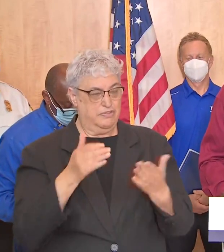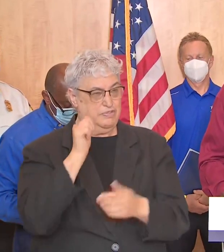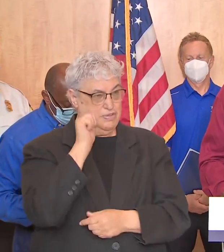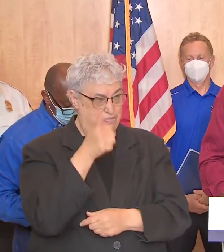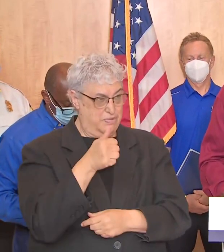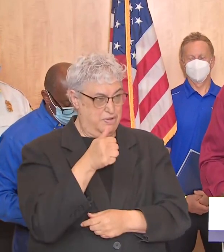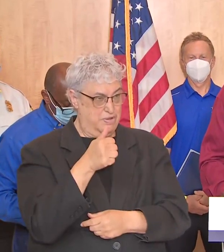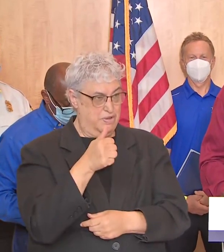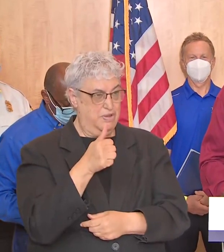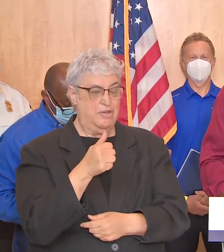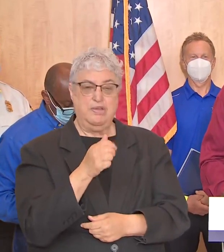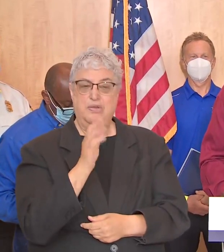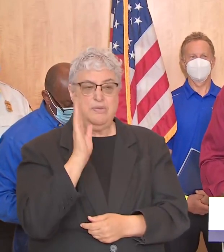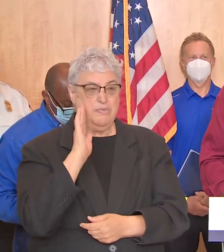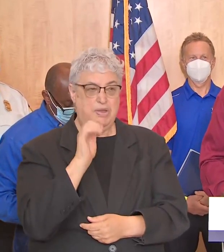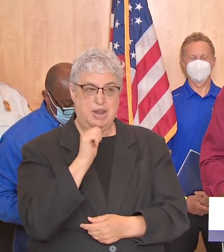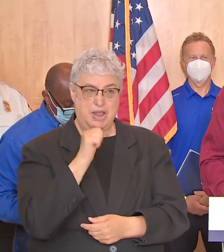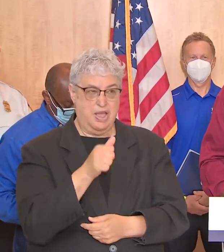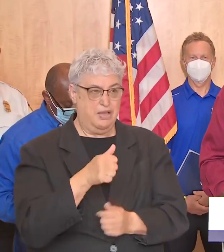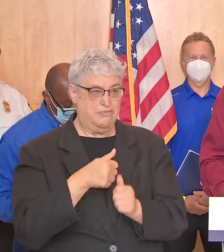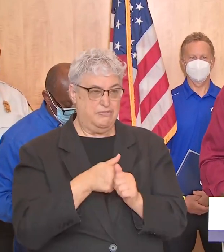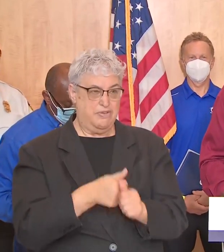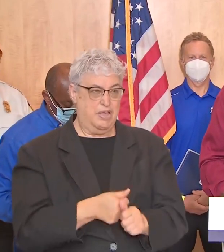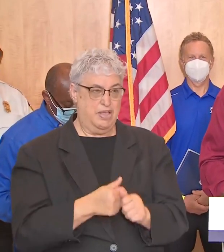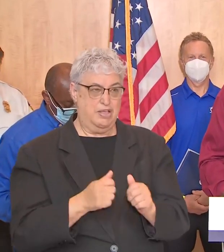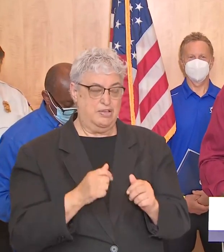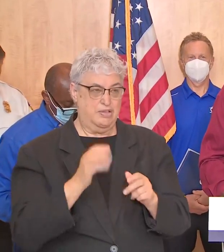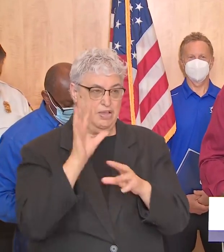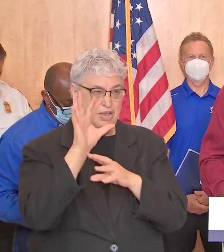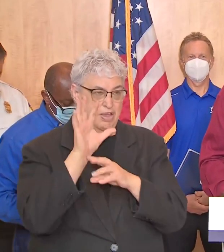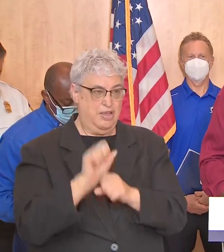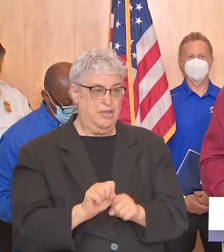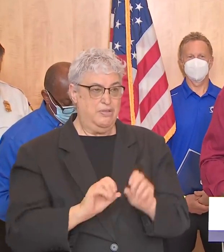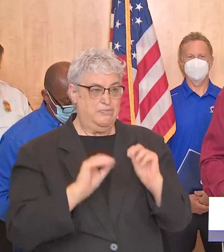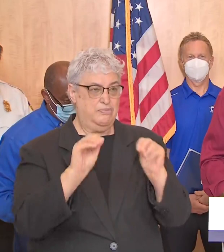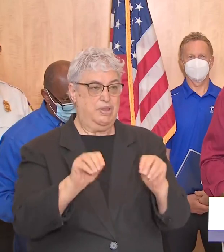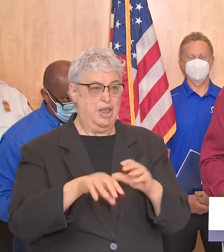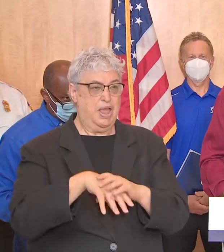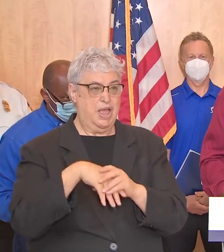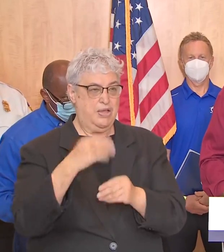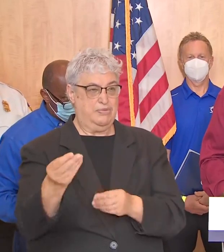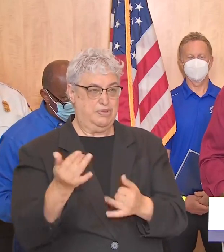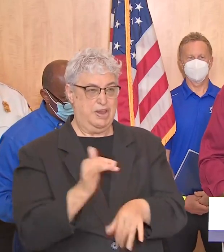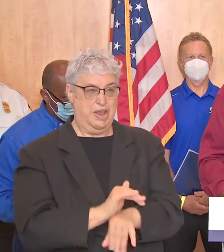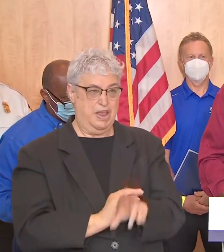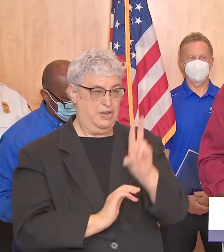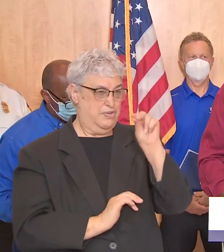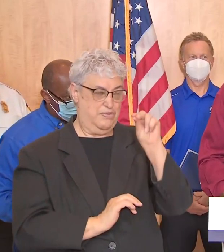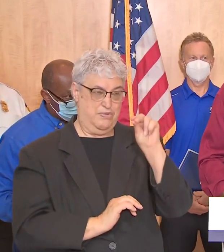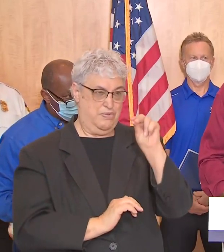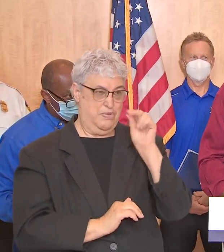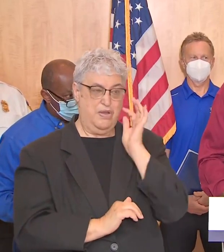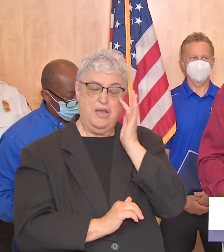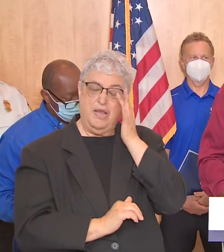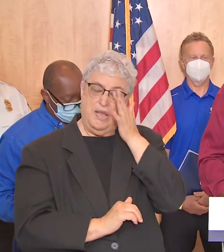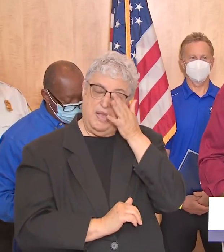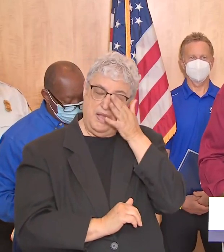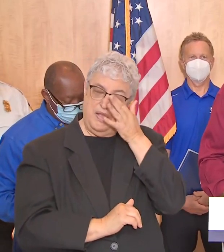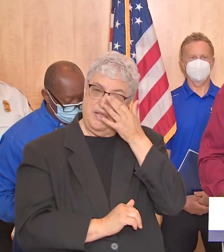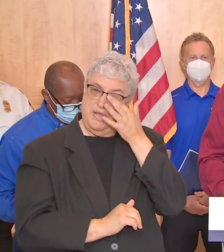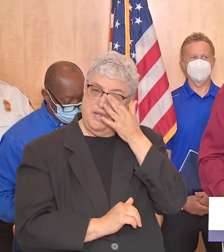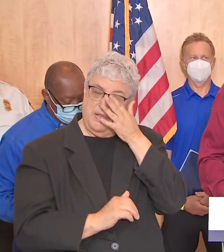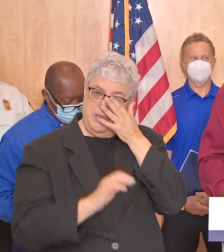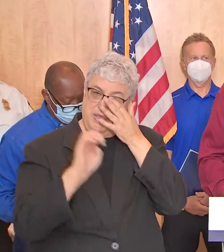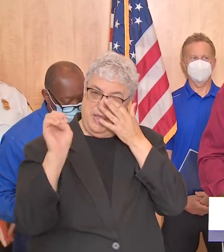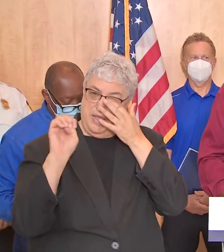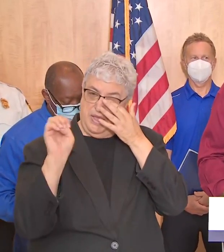that they do not follow their customary practice of placing their containers out tonight we know that on the